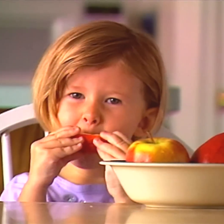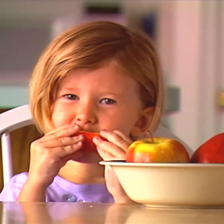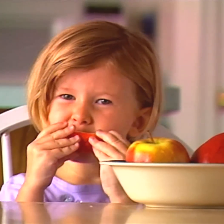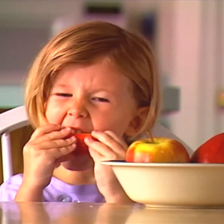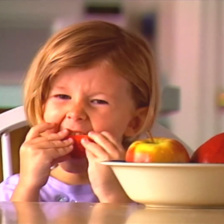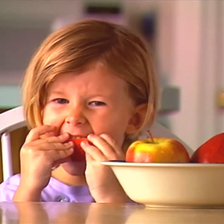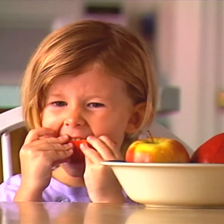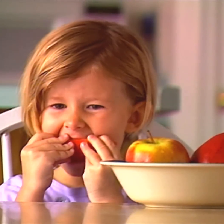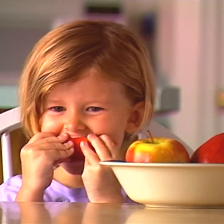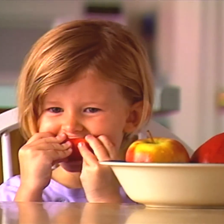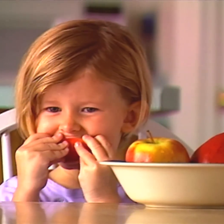I like apples.